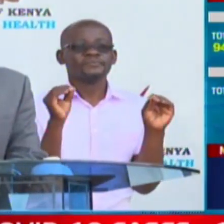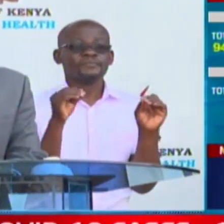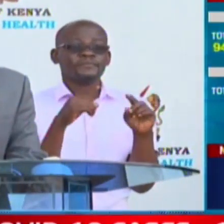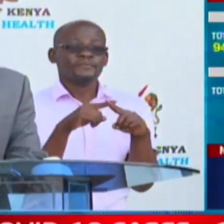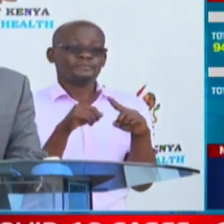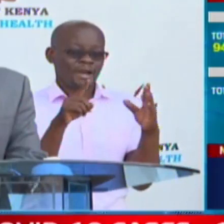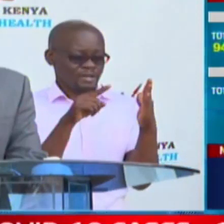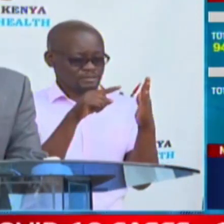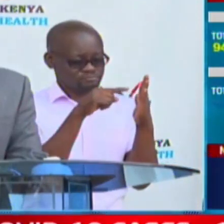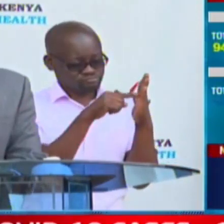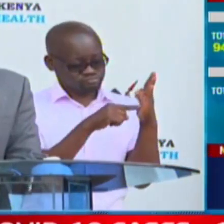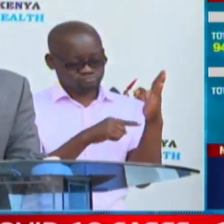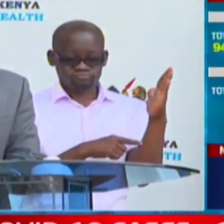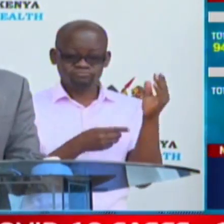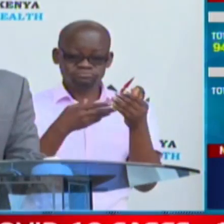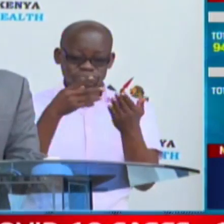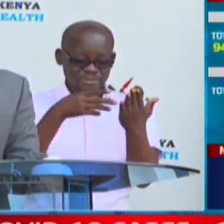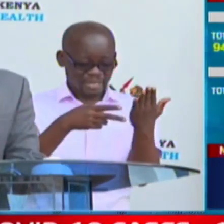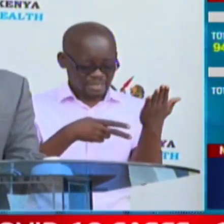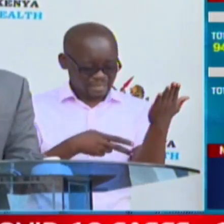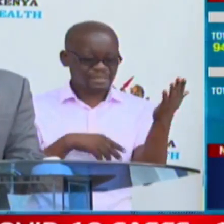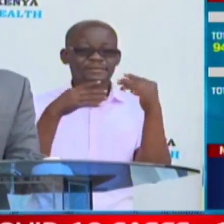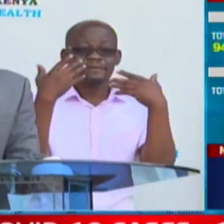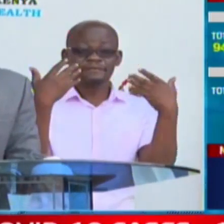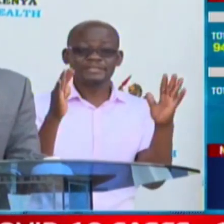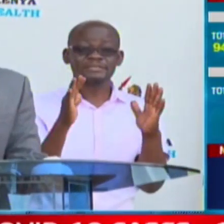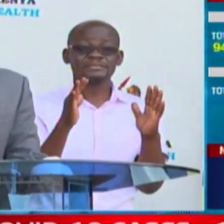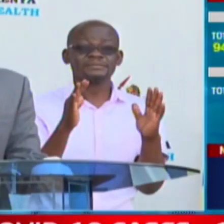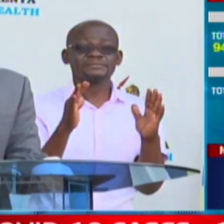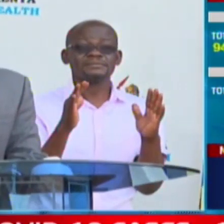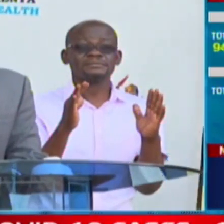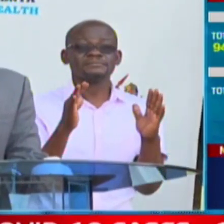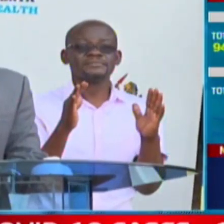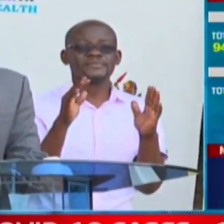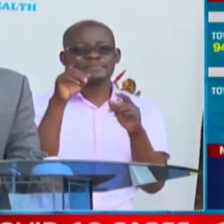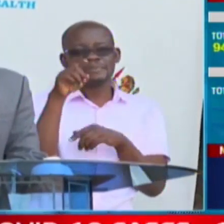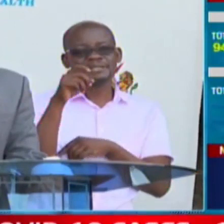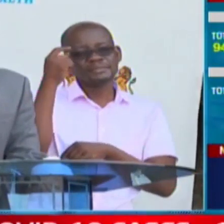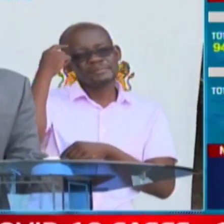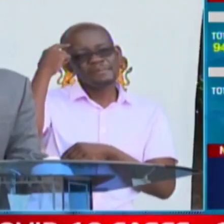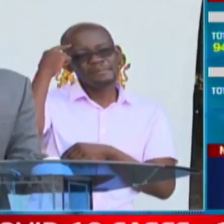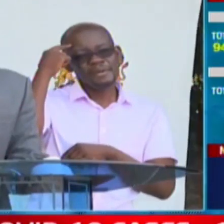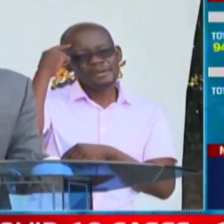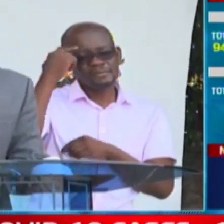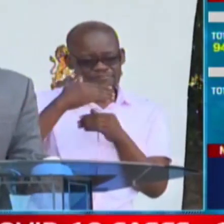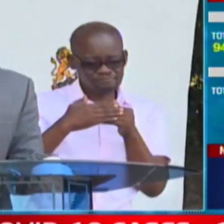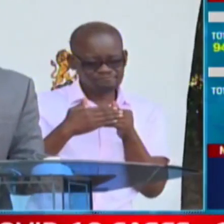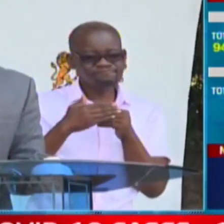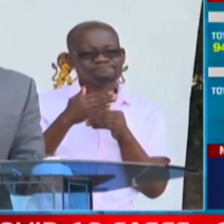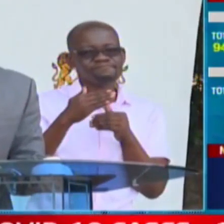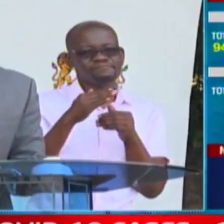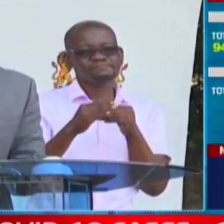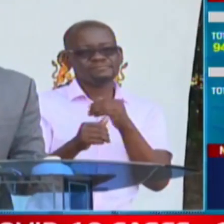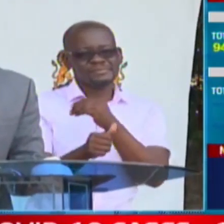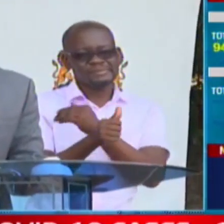I have just read to you, there is no gainsaying that this is a very serious